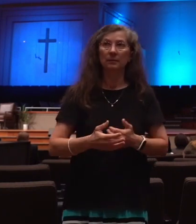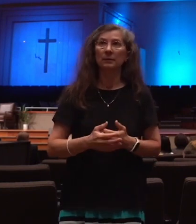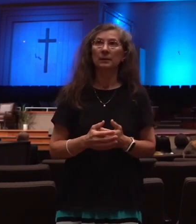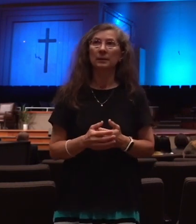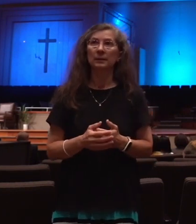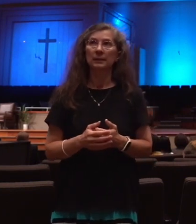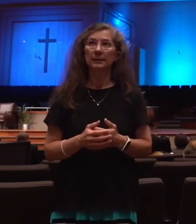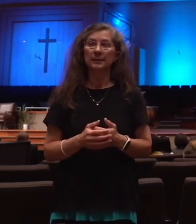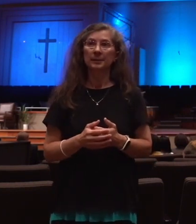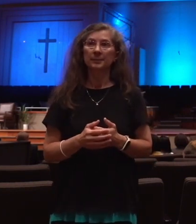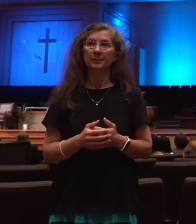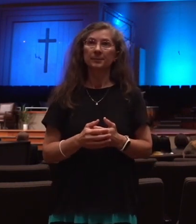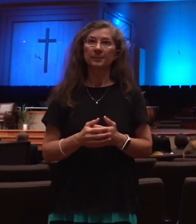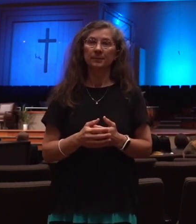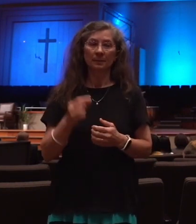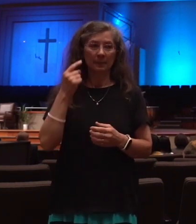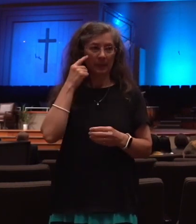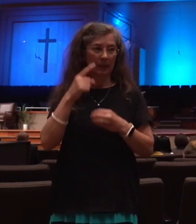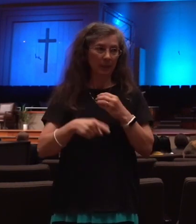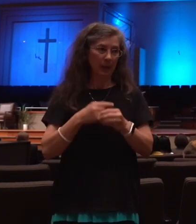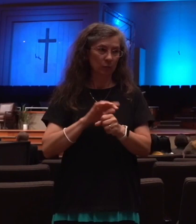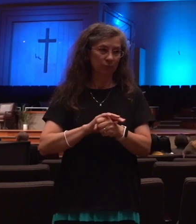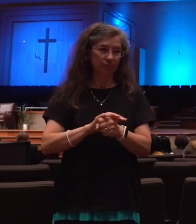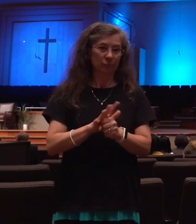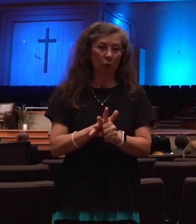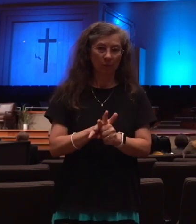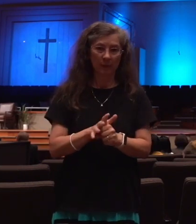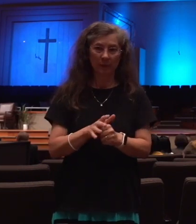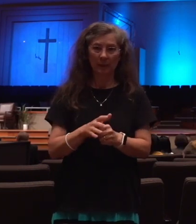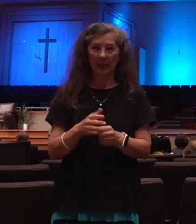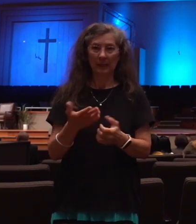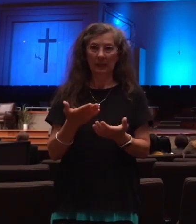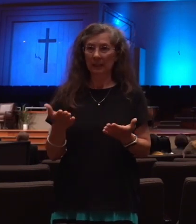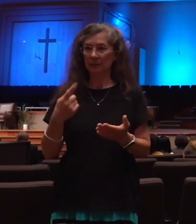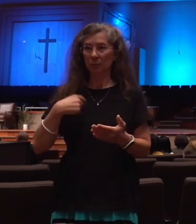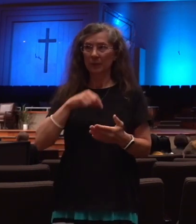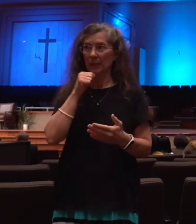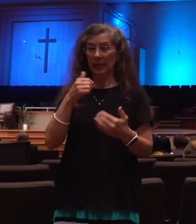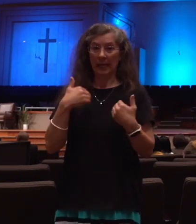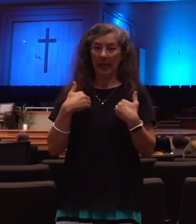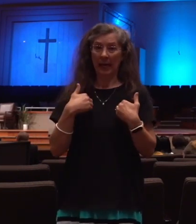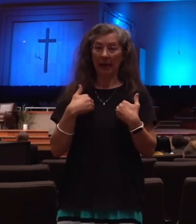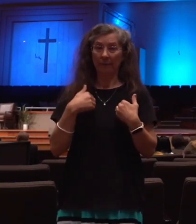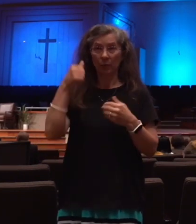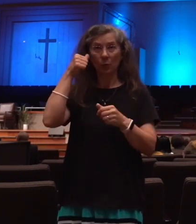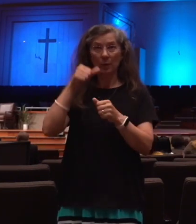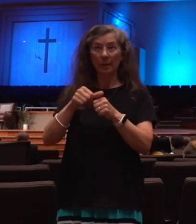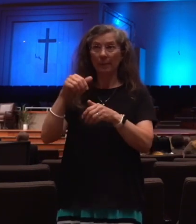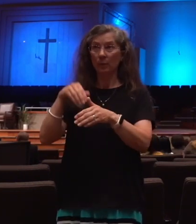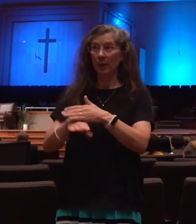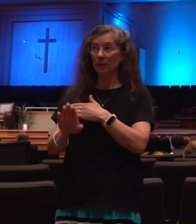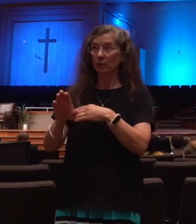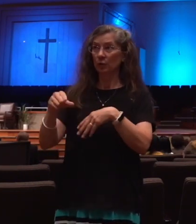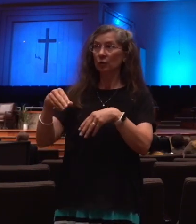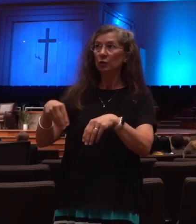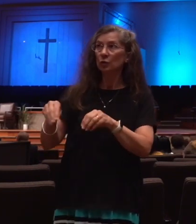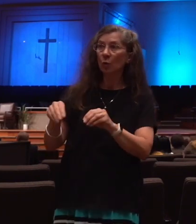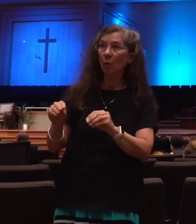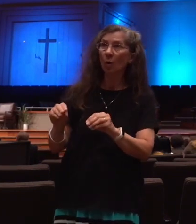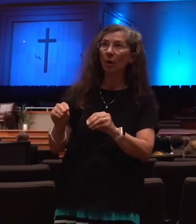shortages can come up. If you remember walking into some of the supermarkets and so forth, and